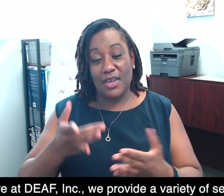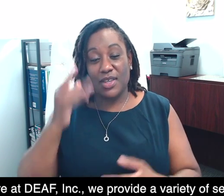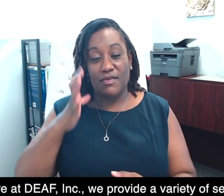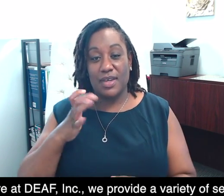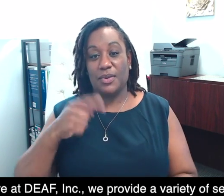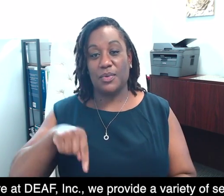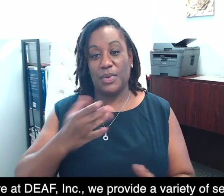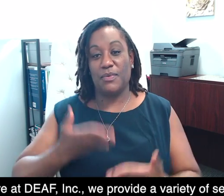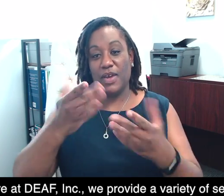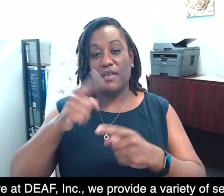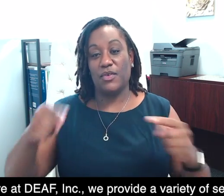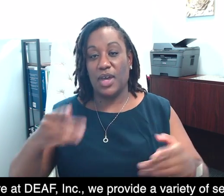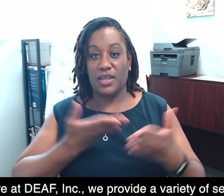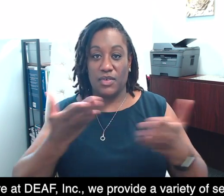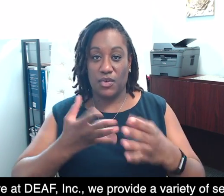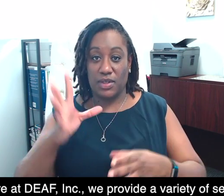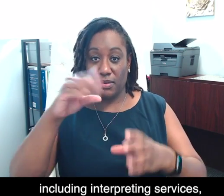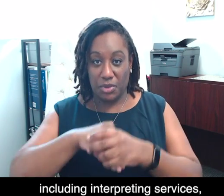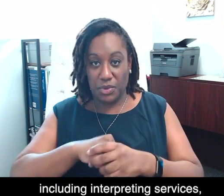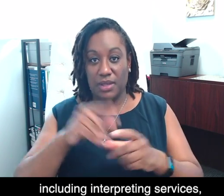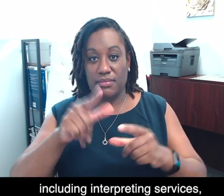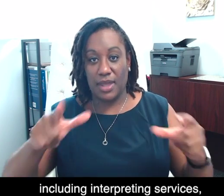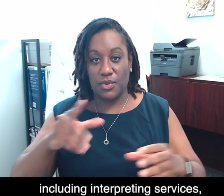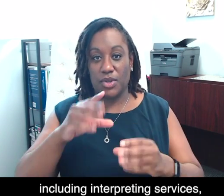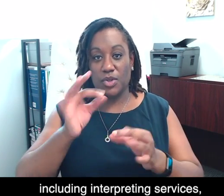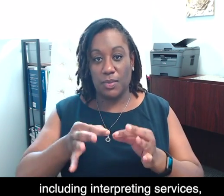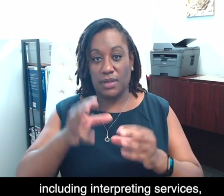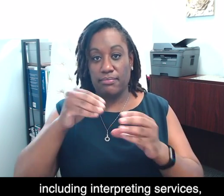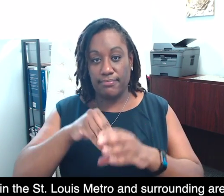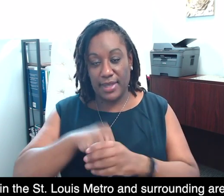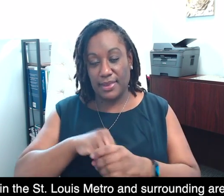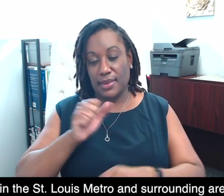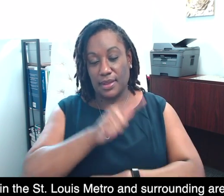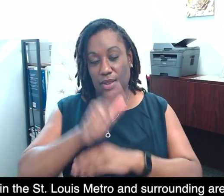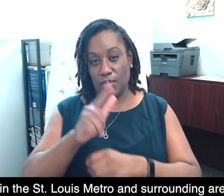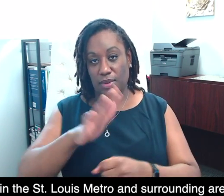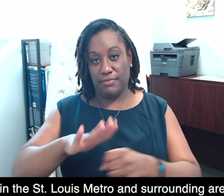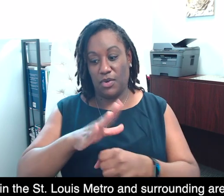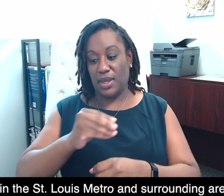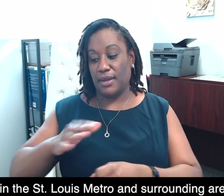Here at Deaf Inc. we provide a variety of services, including interpreting services in the St. Louis metro and surrounding areas.